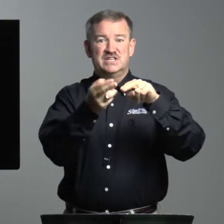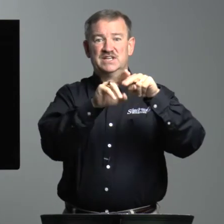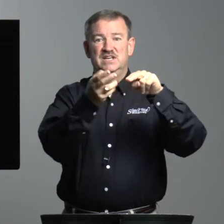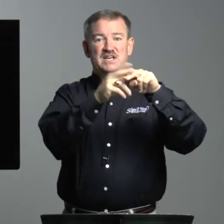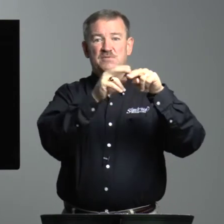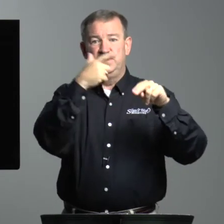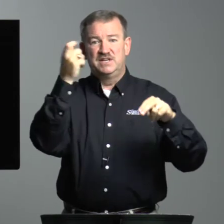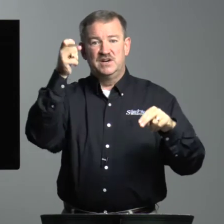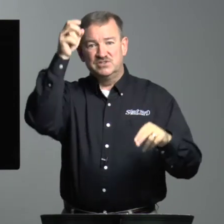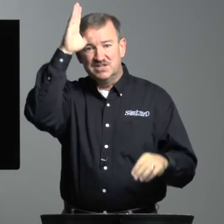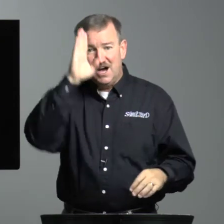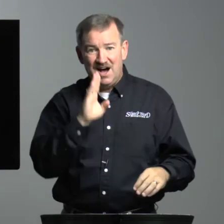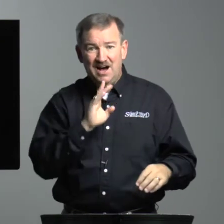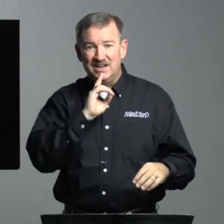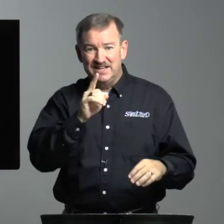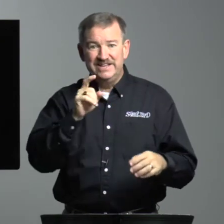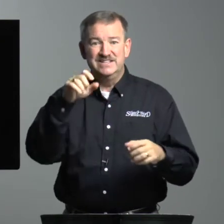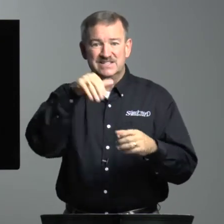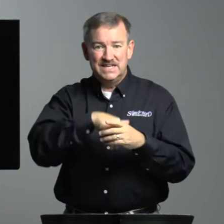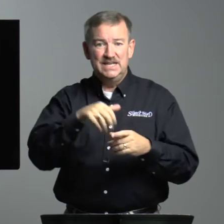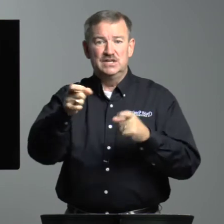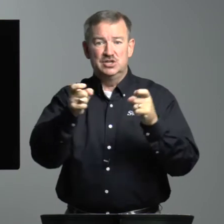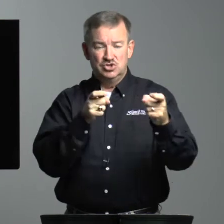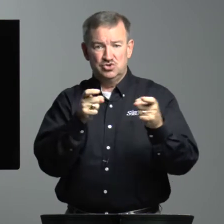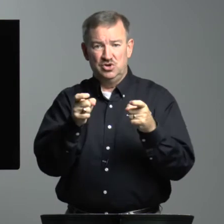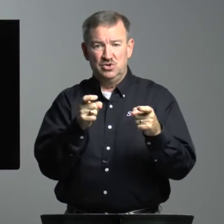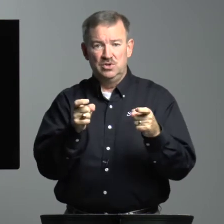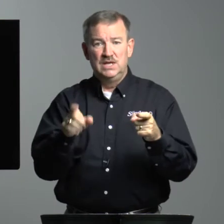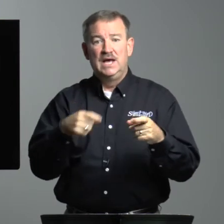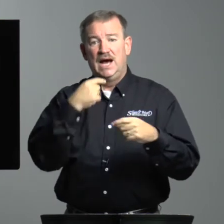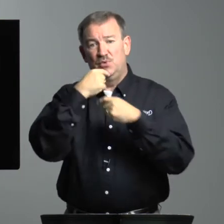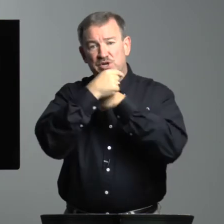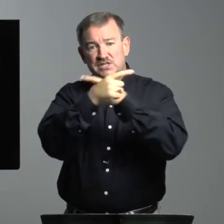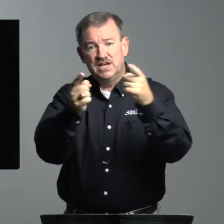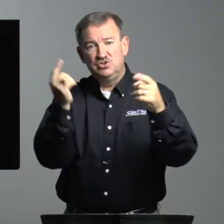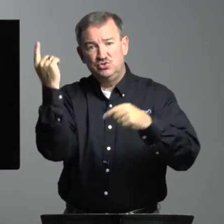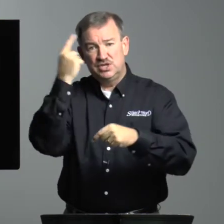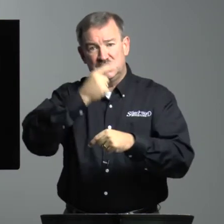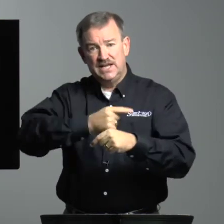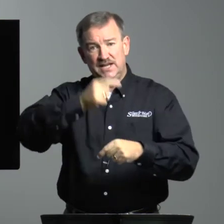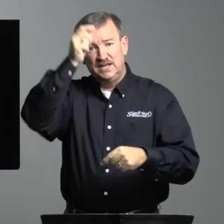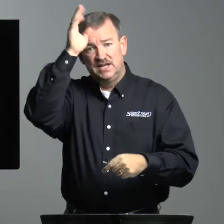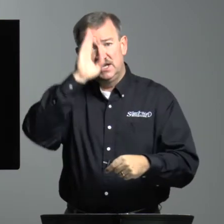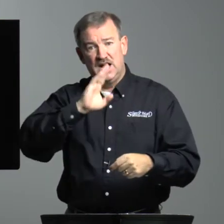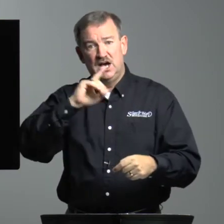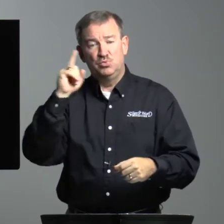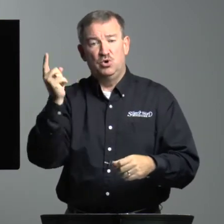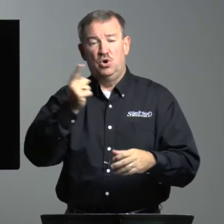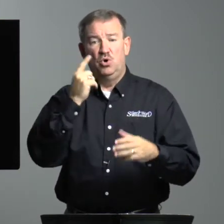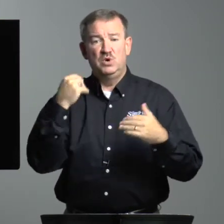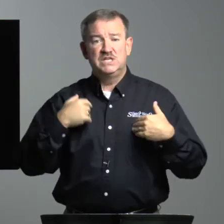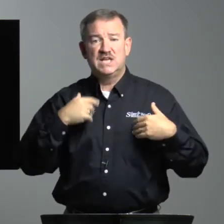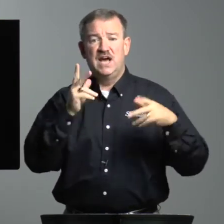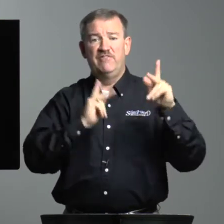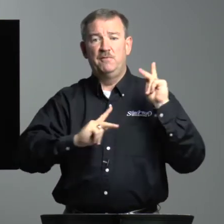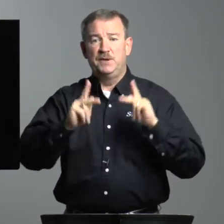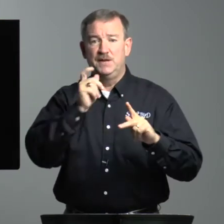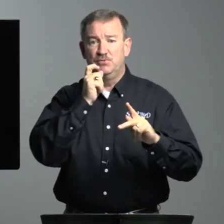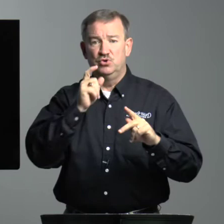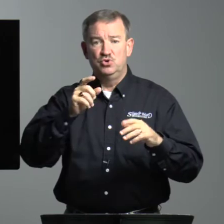because God is in control. I want to tell you today, God will always have a people who